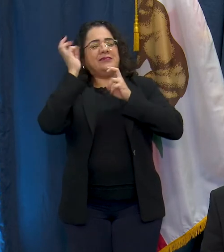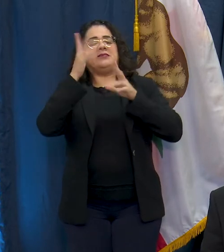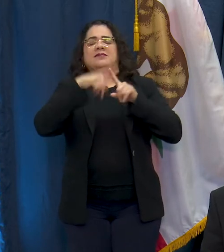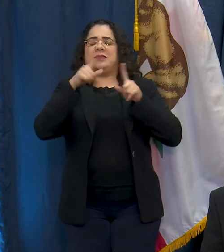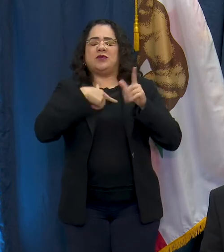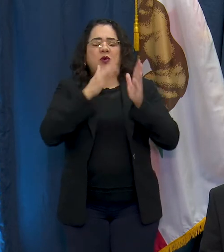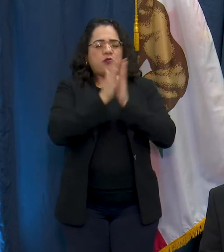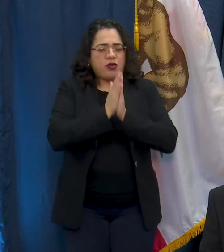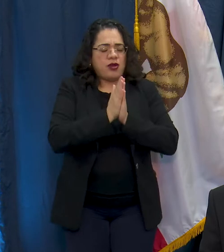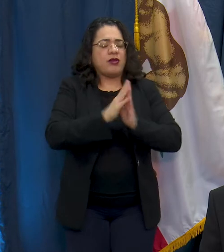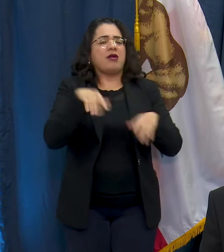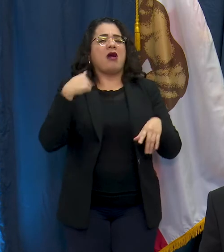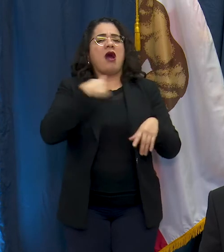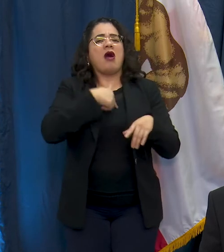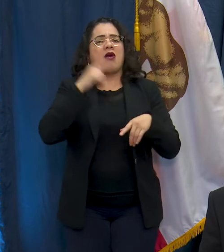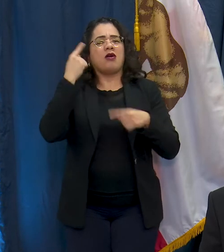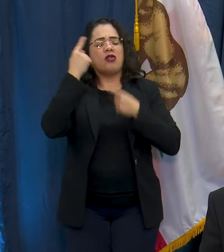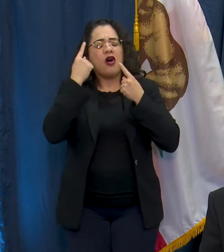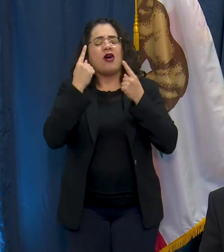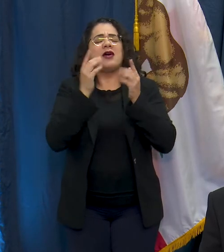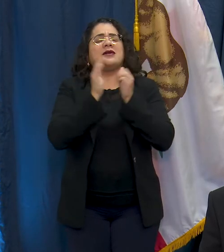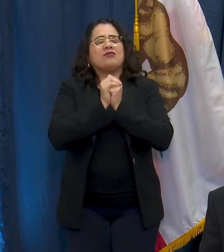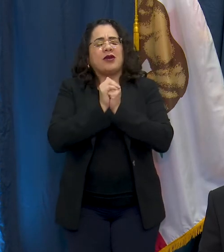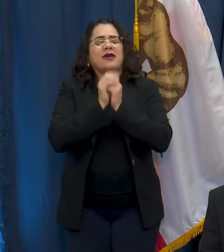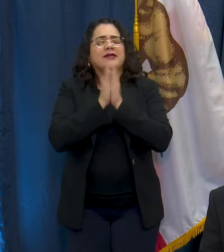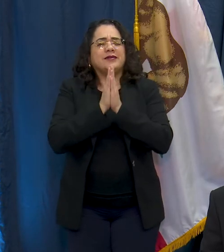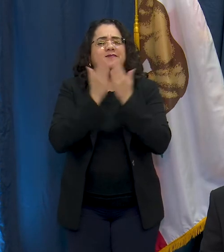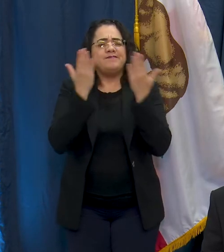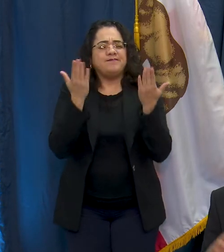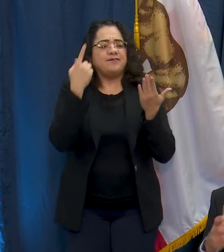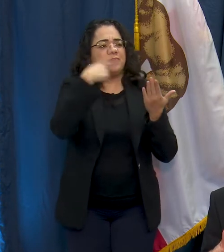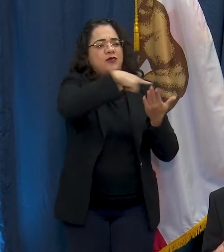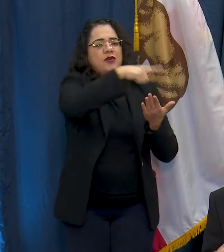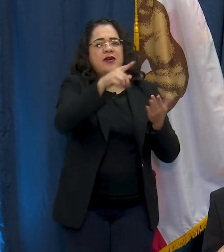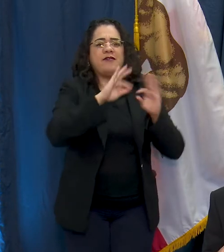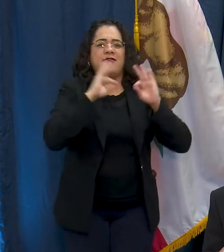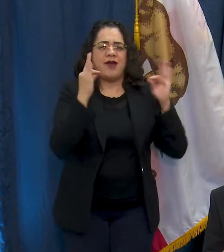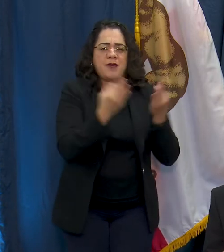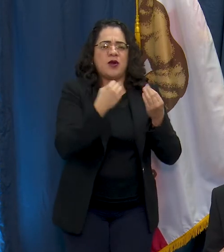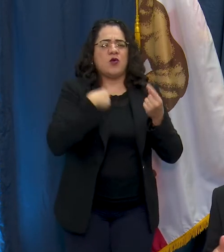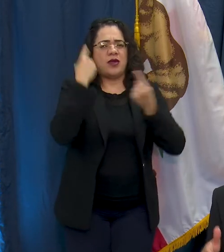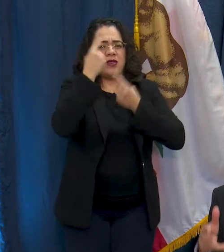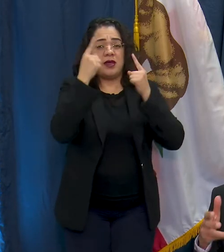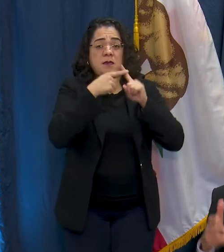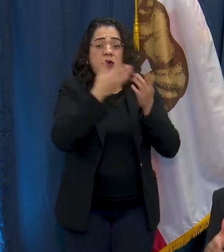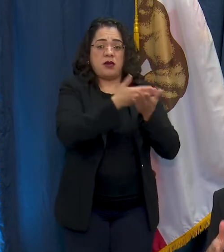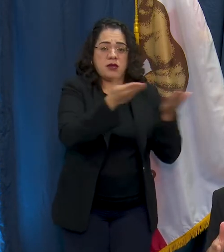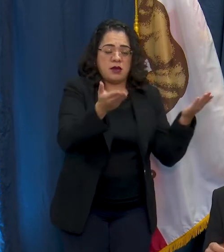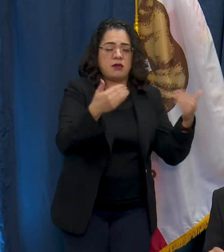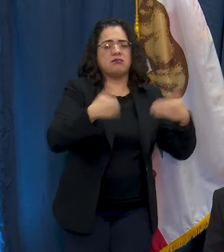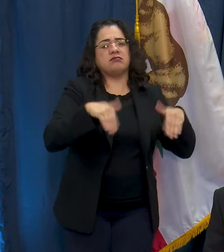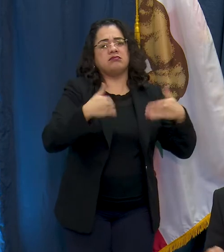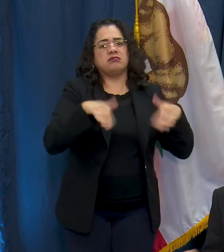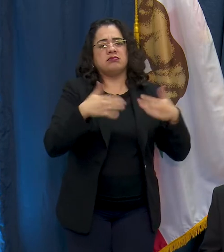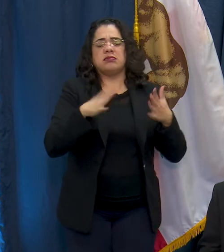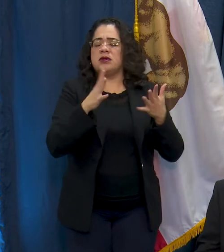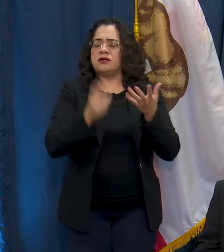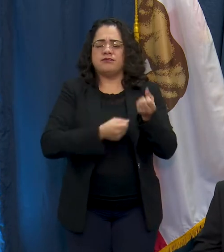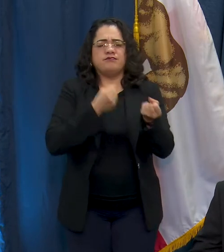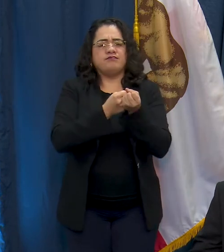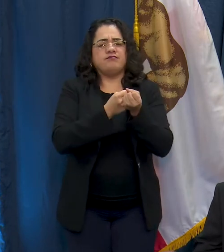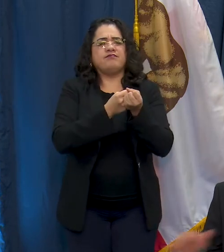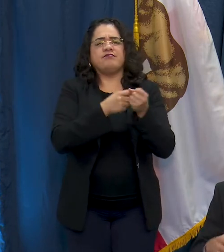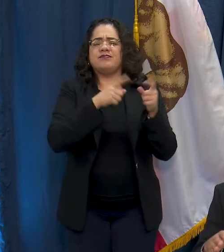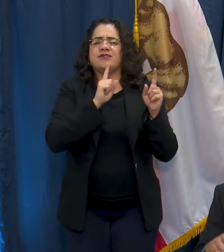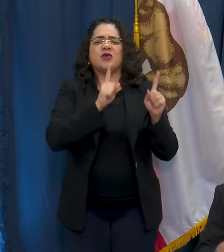and the medical personnel. We want every single one of them to pull through and we're thinking about them and we want to get all through this together and so